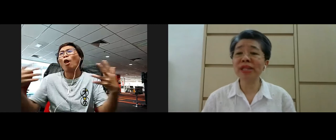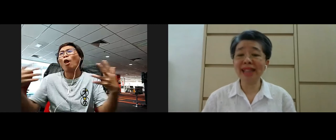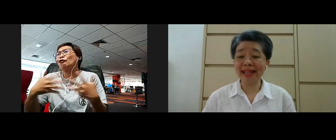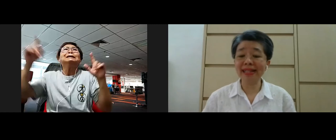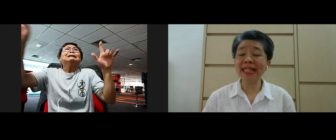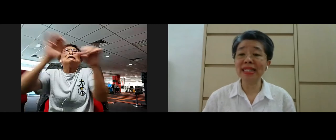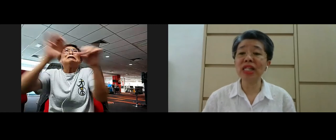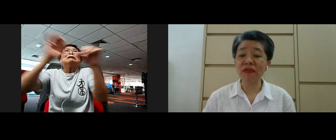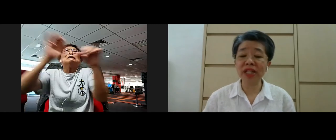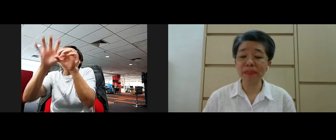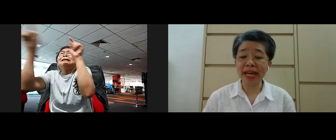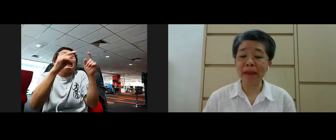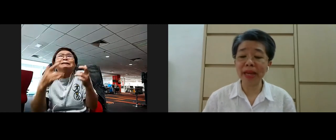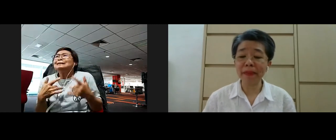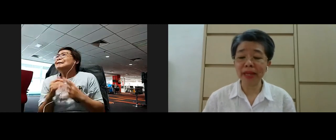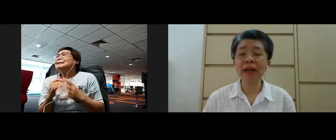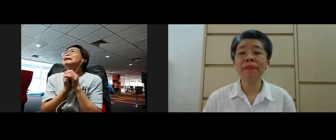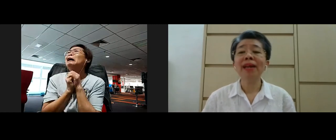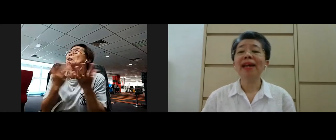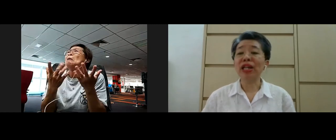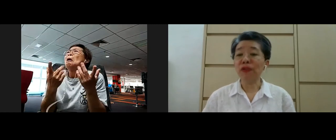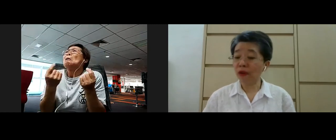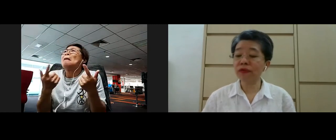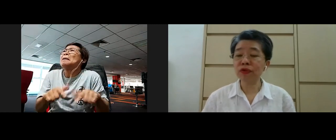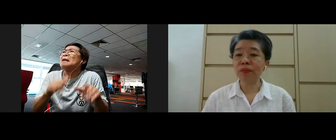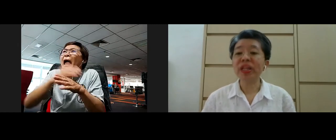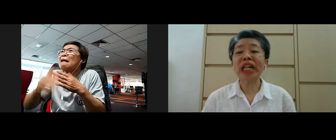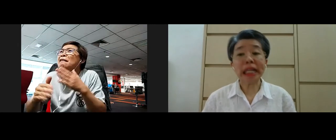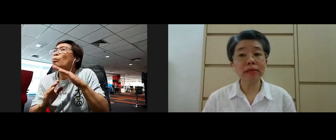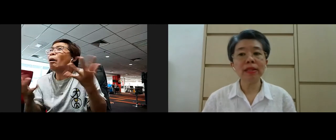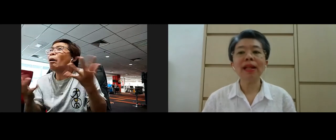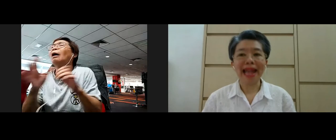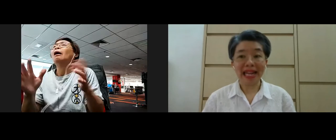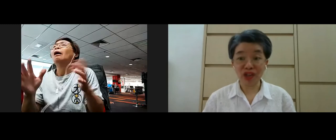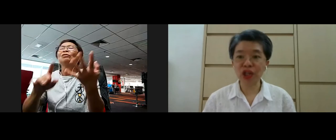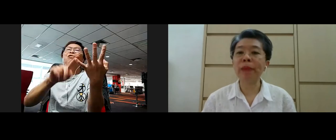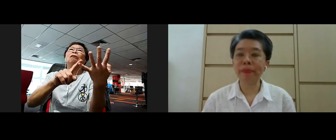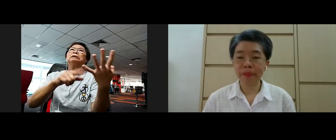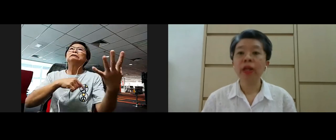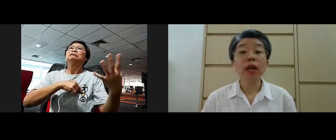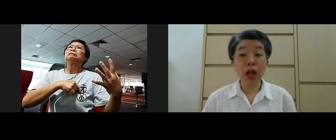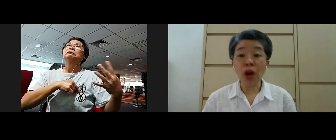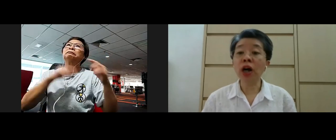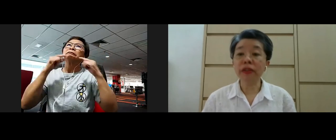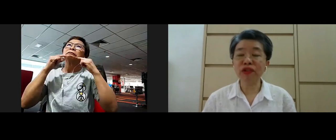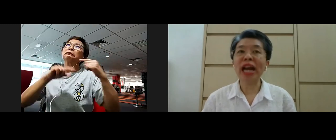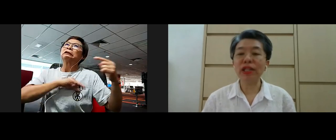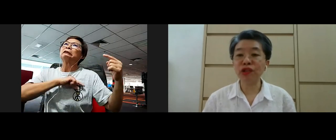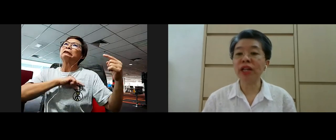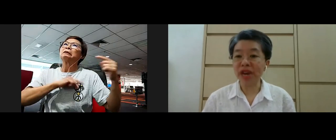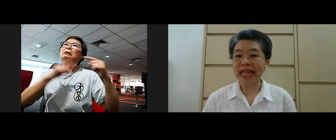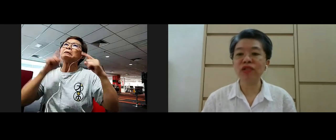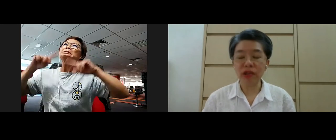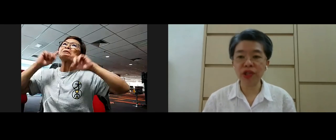towards the uncertainty of this pandemic yeah and the fourth group guilt and shame a lot of